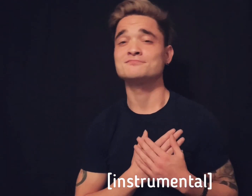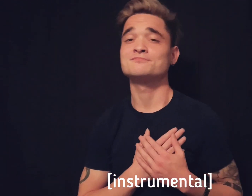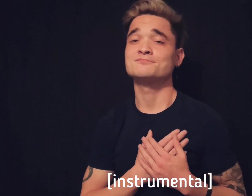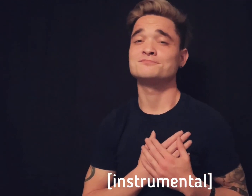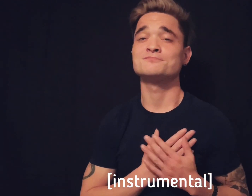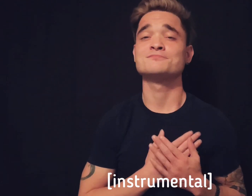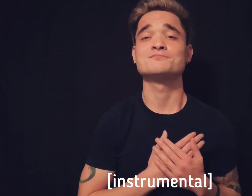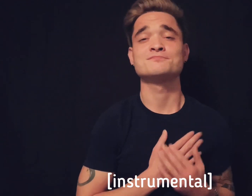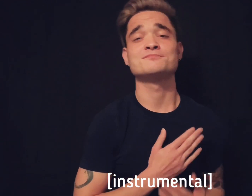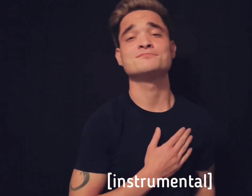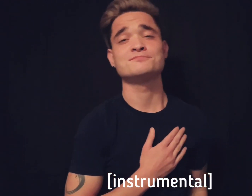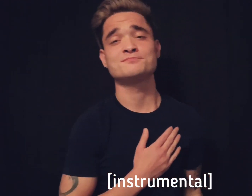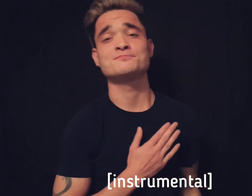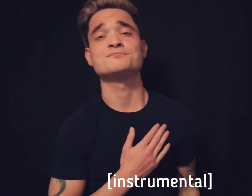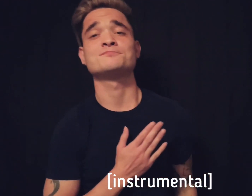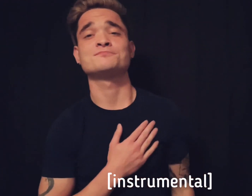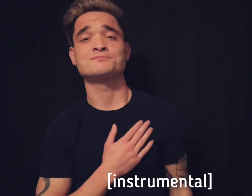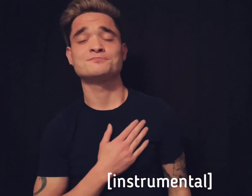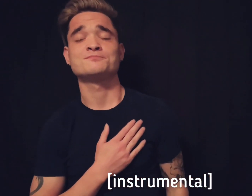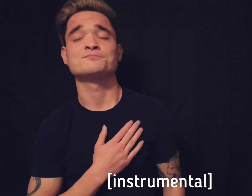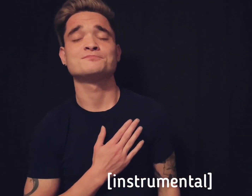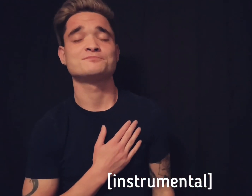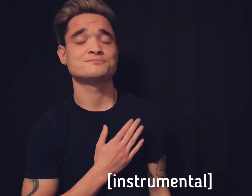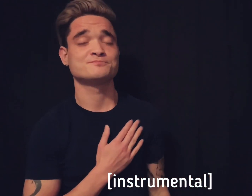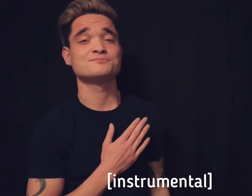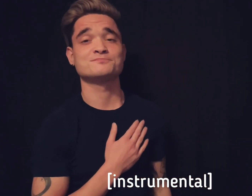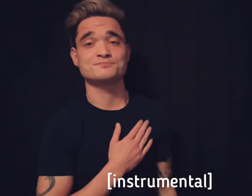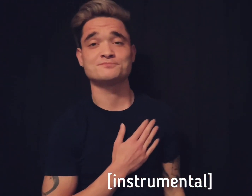Stand by me Oh,